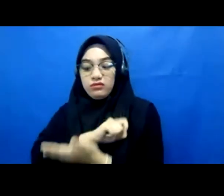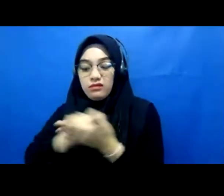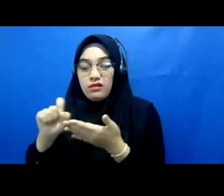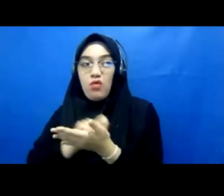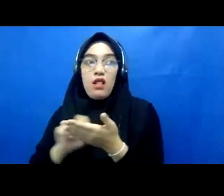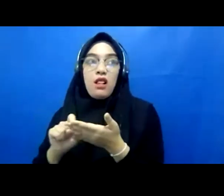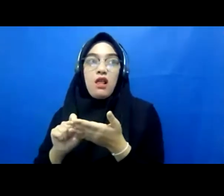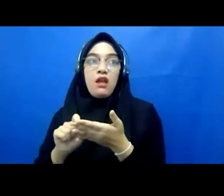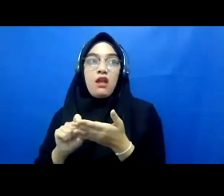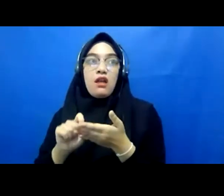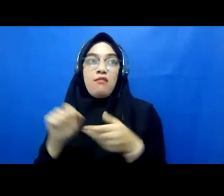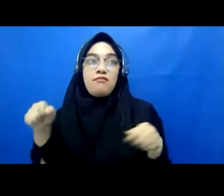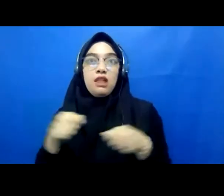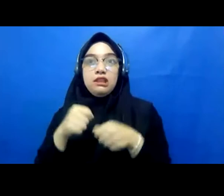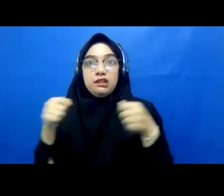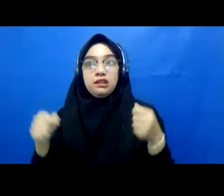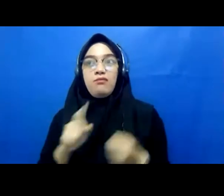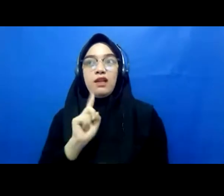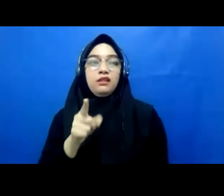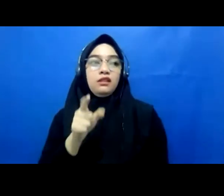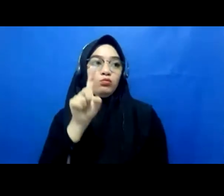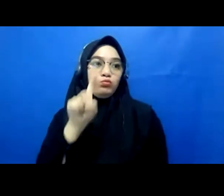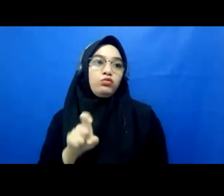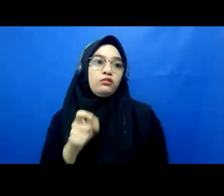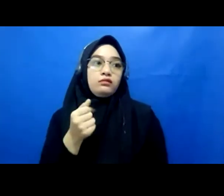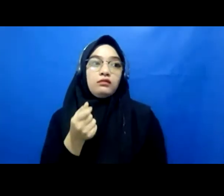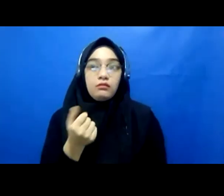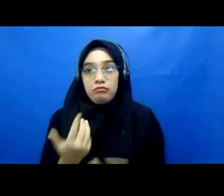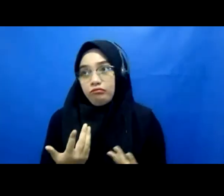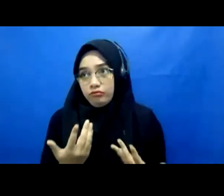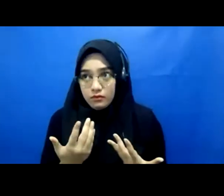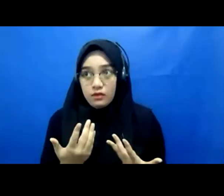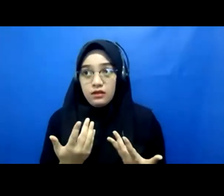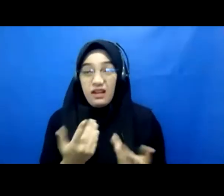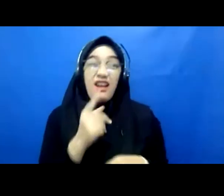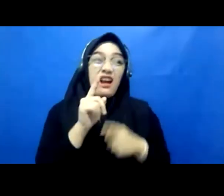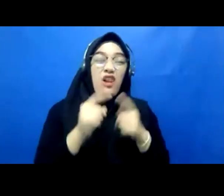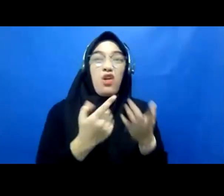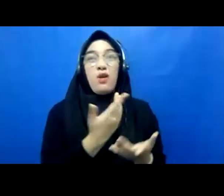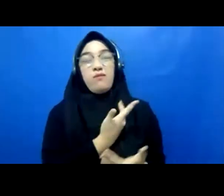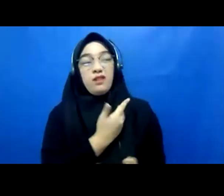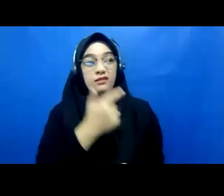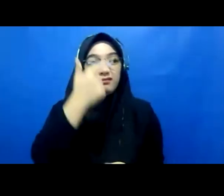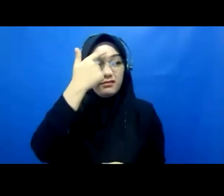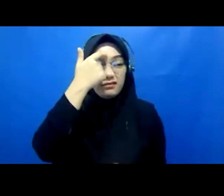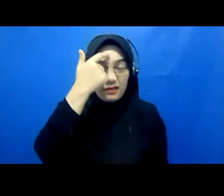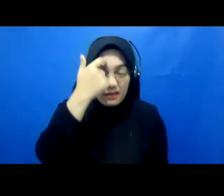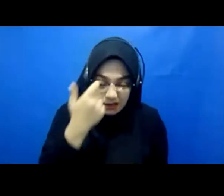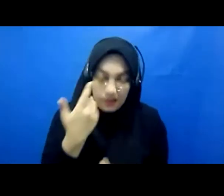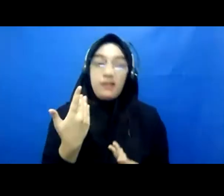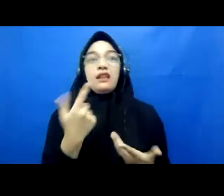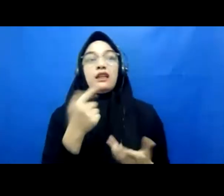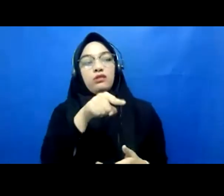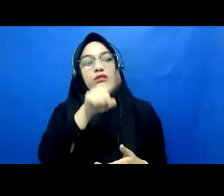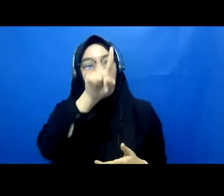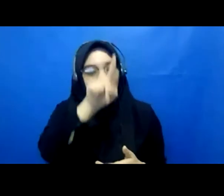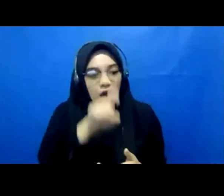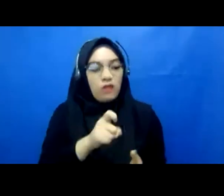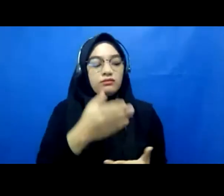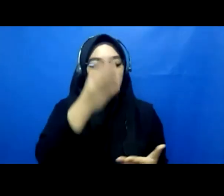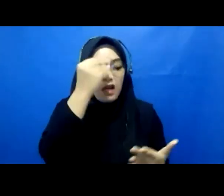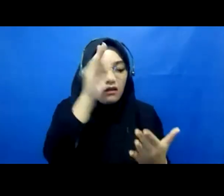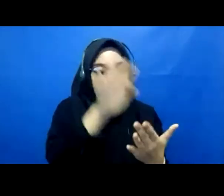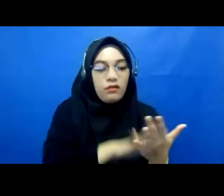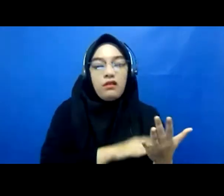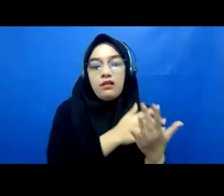the first thing i must skill and to skill them i need to write the curriculum i spent two years writing the entire curriculum for how to run a hawker